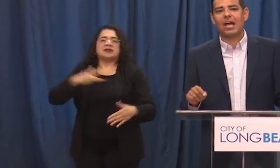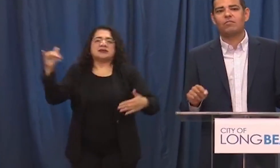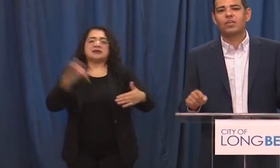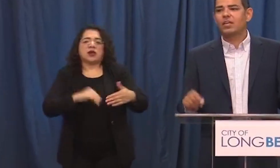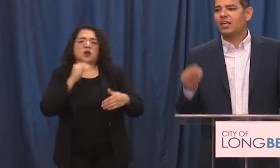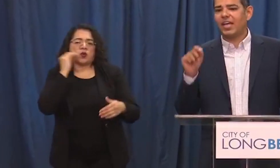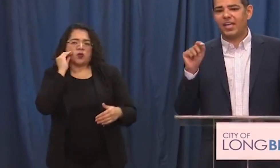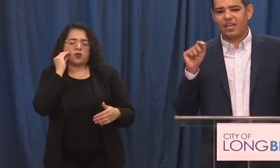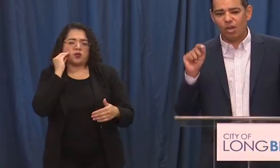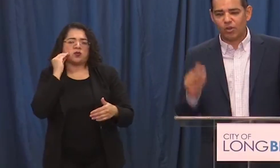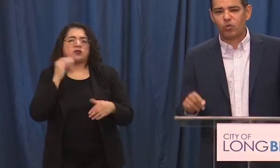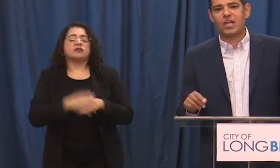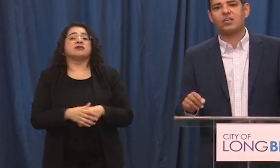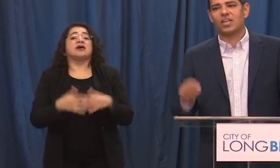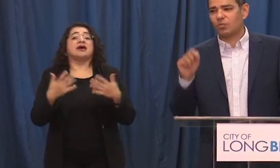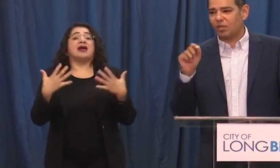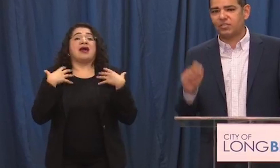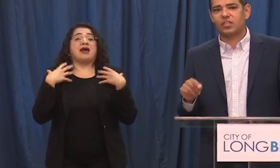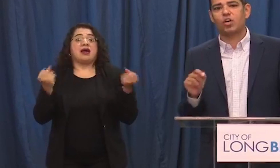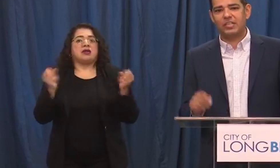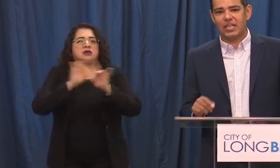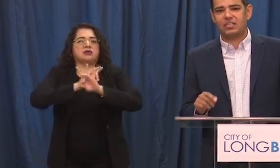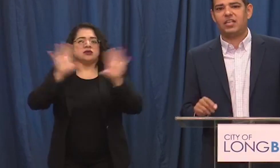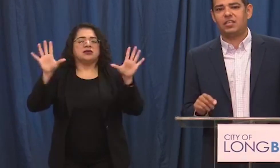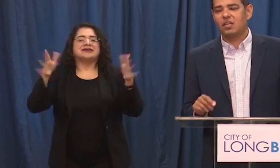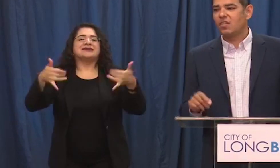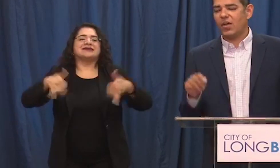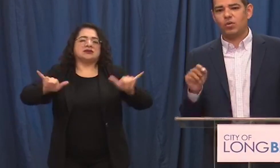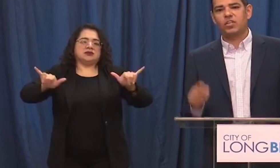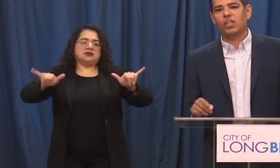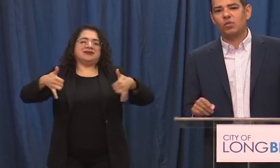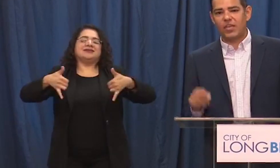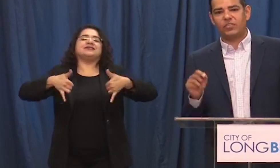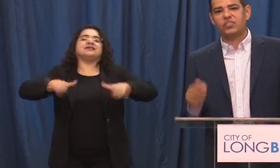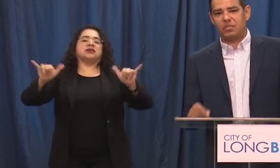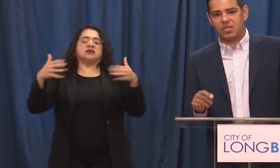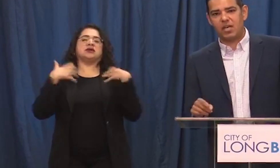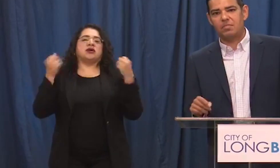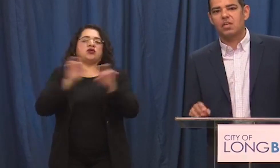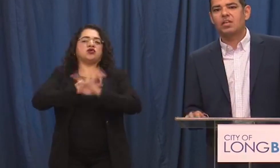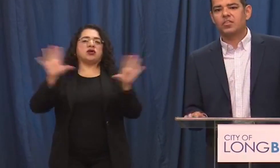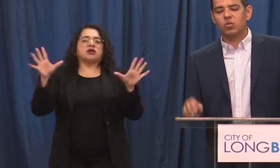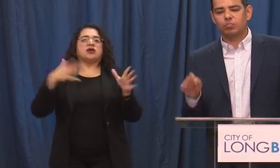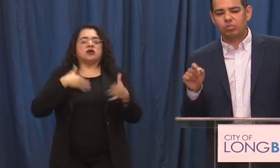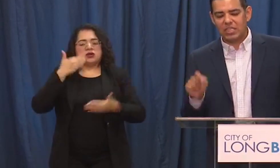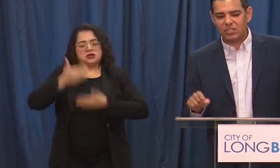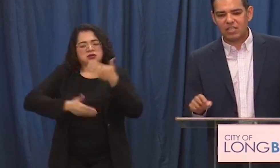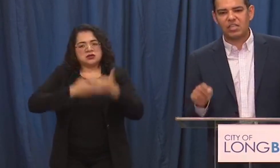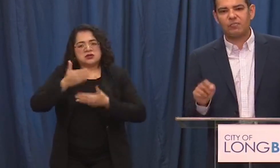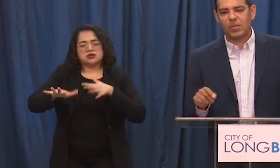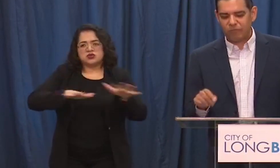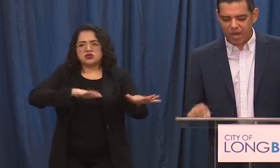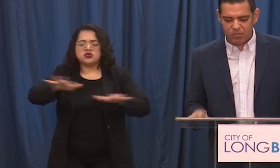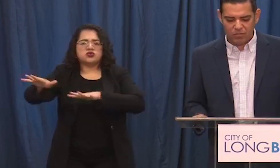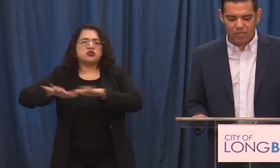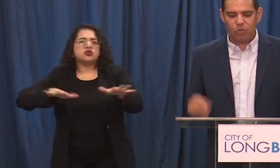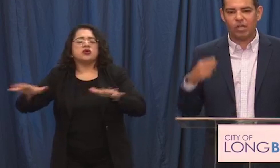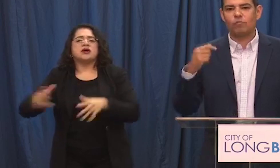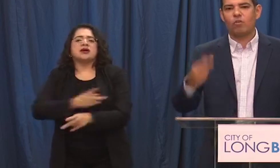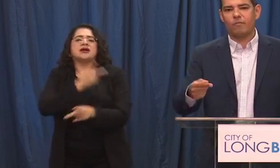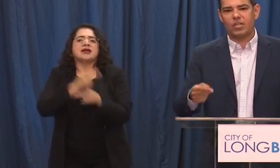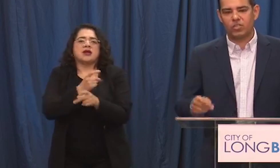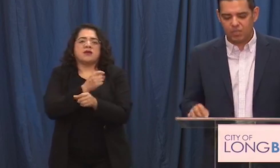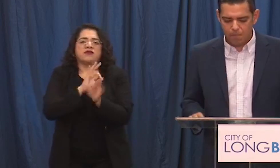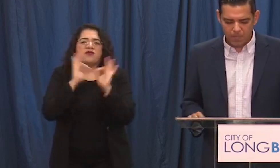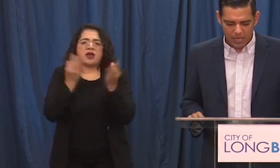we still have a health crisis as it relates to covet 19 that we're dealing with at the same time and so please stay safe keep your family safe